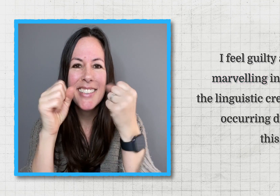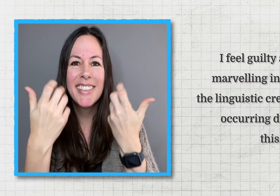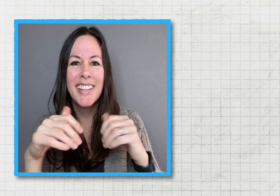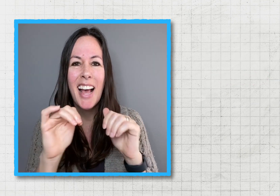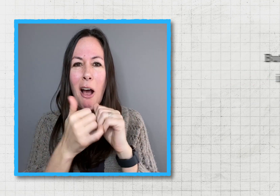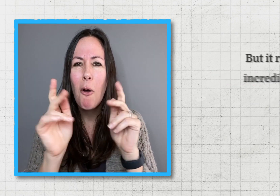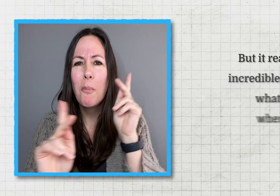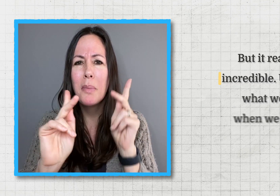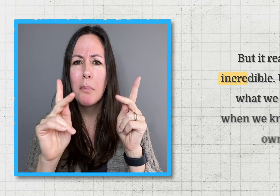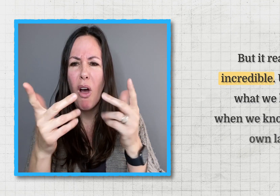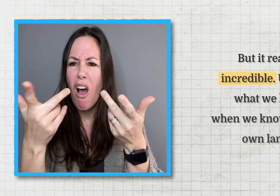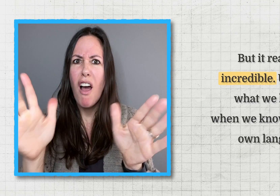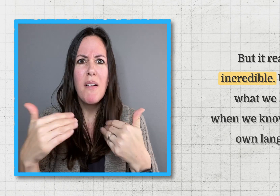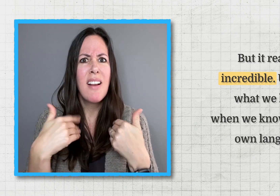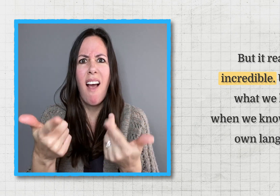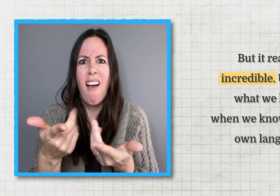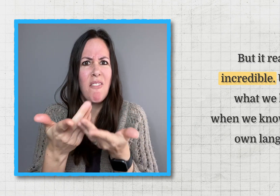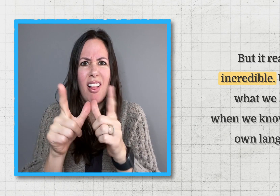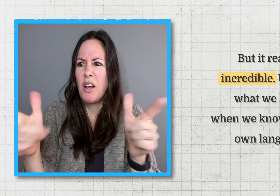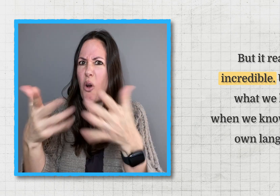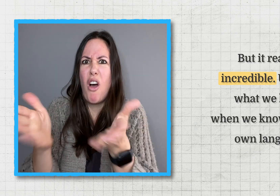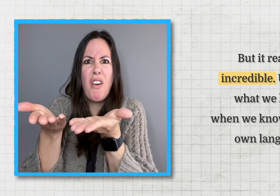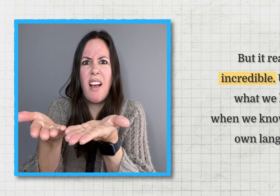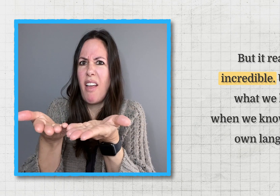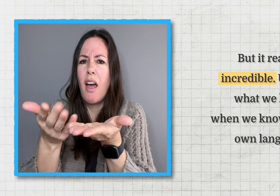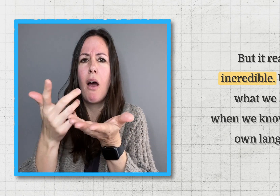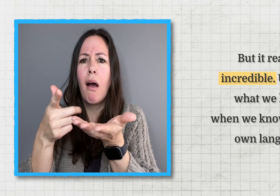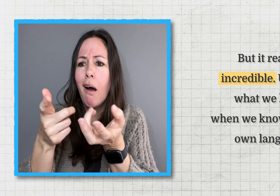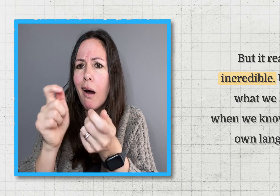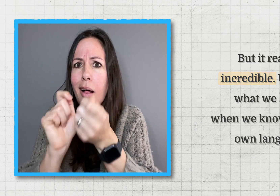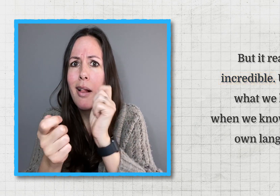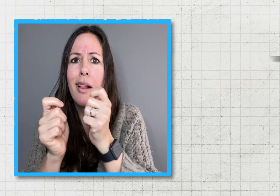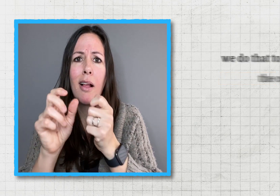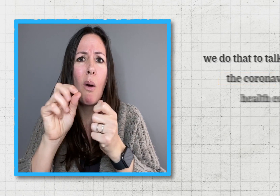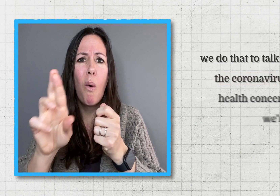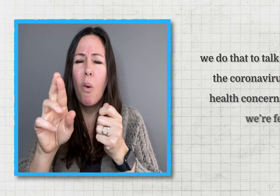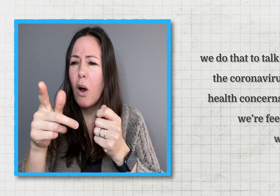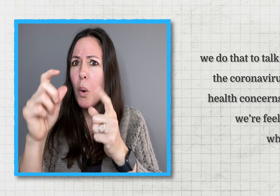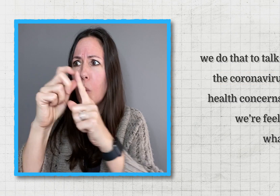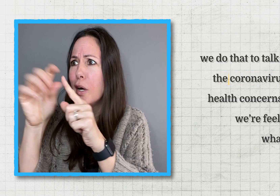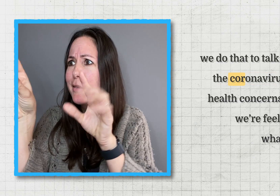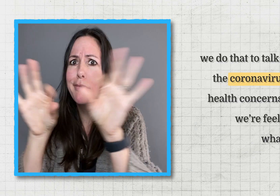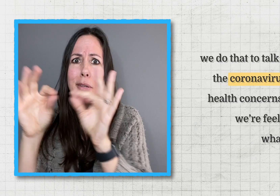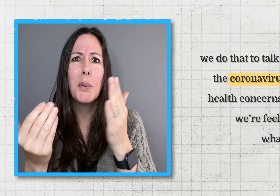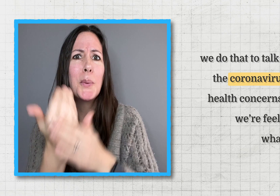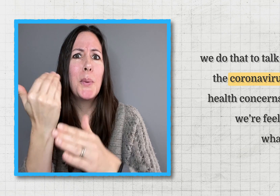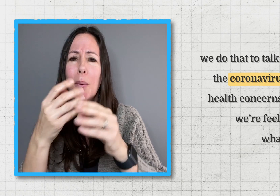But it really is incredible using what we know when we know our own language. We do that to talk about the coronavirus, our health